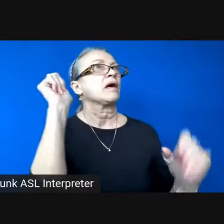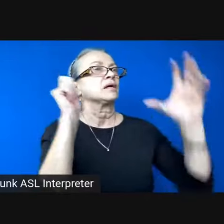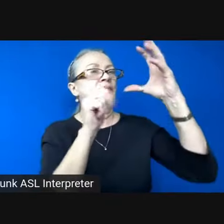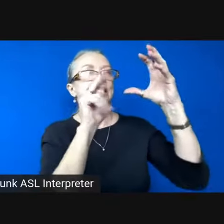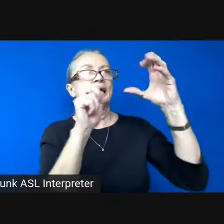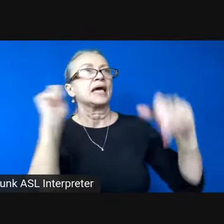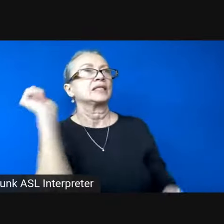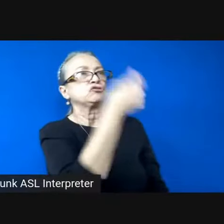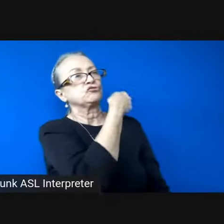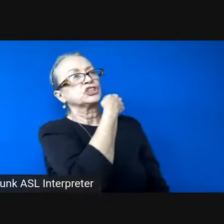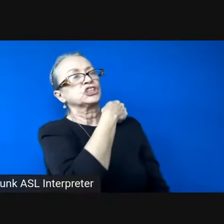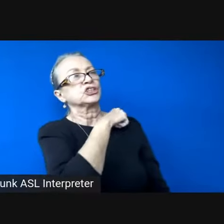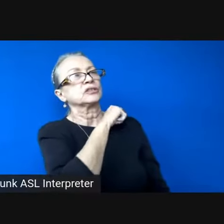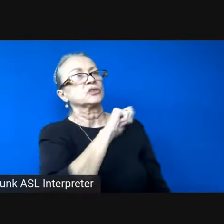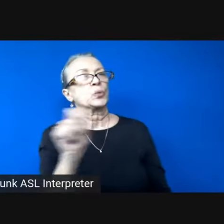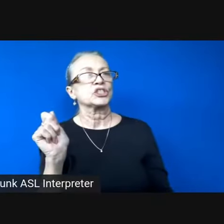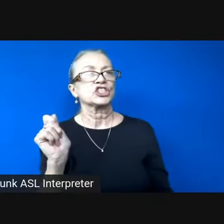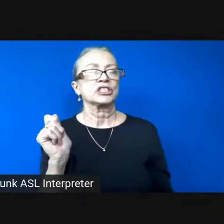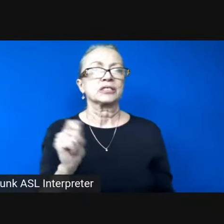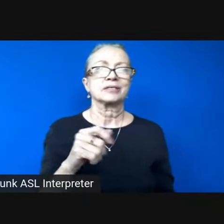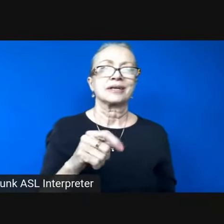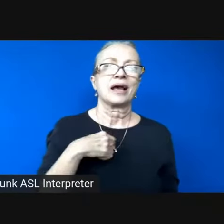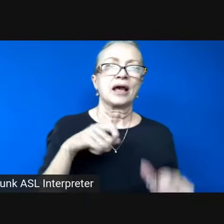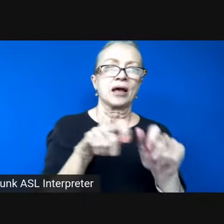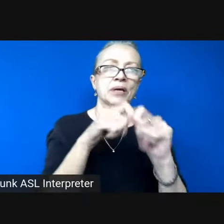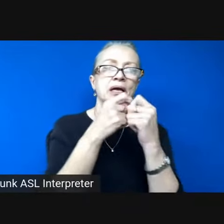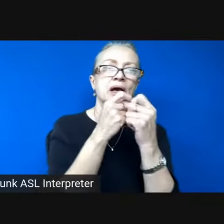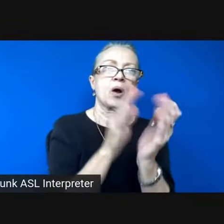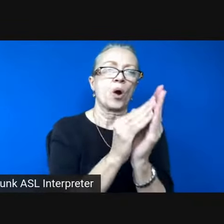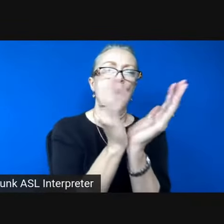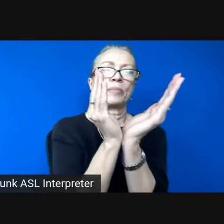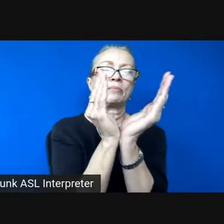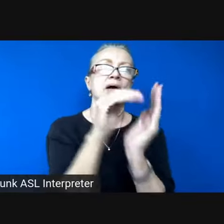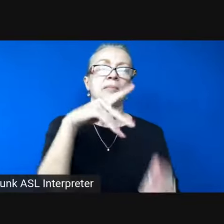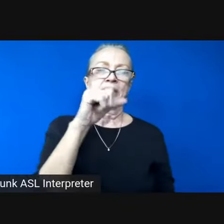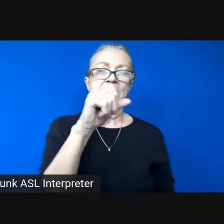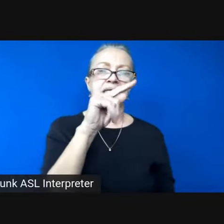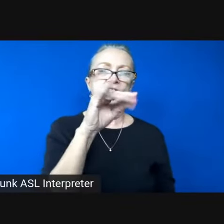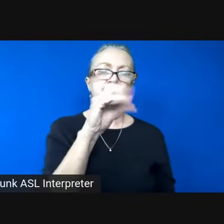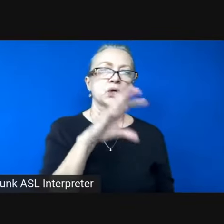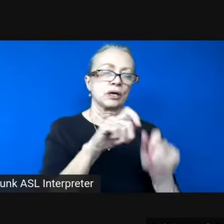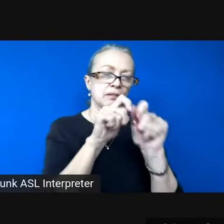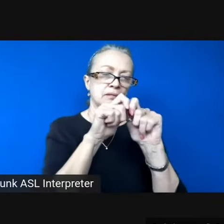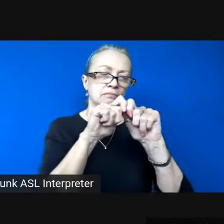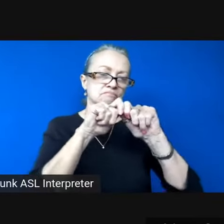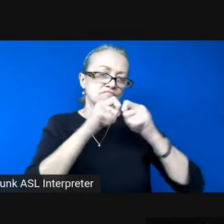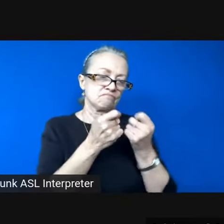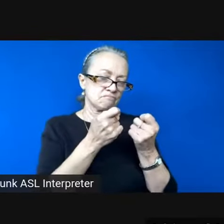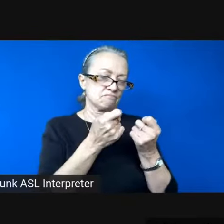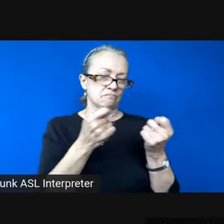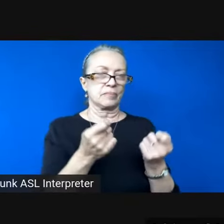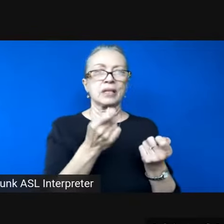i pick an open mouth pistachio from a bowl and crack it apart a hint